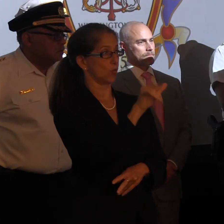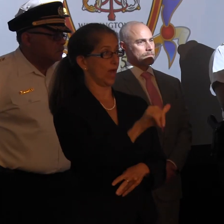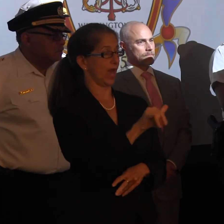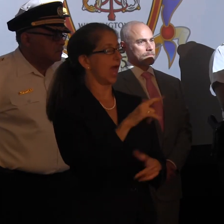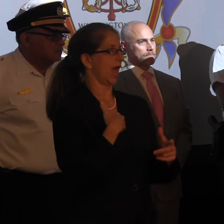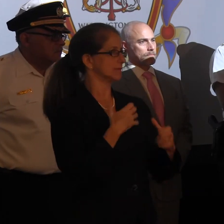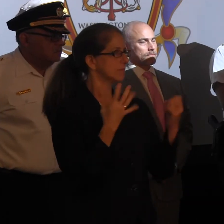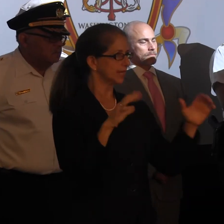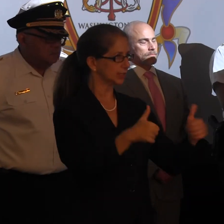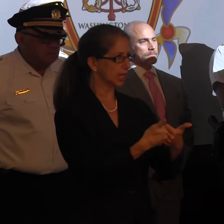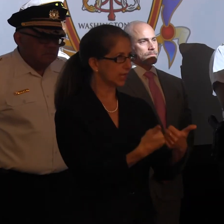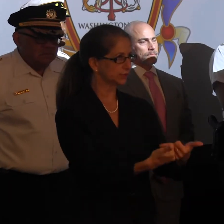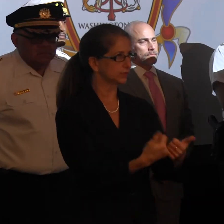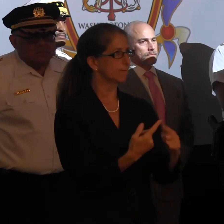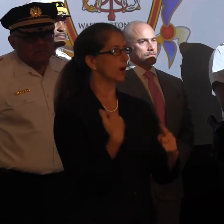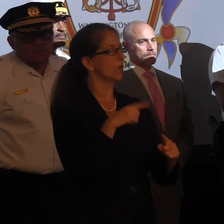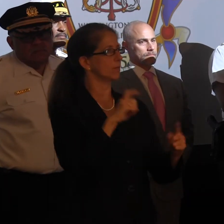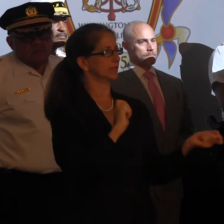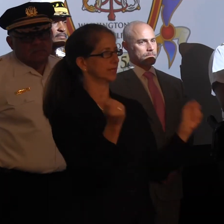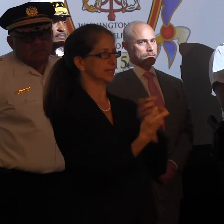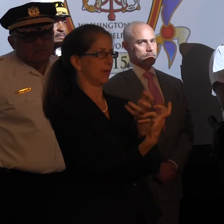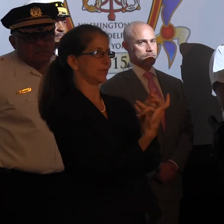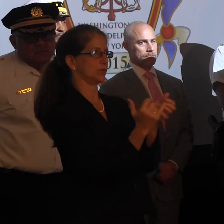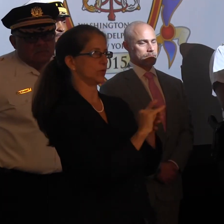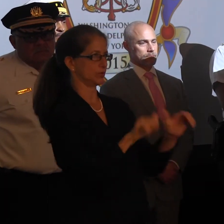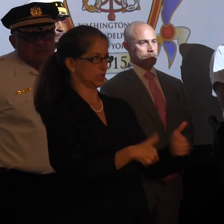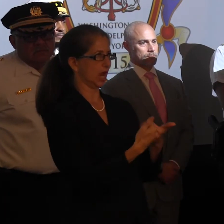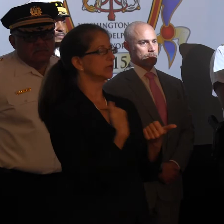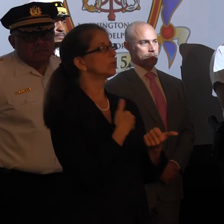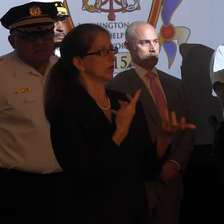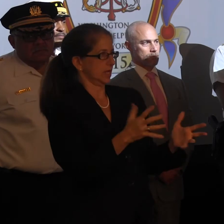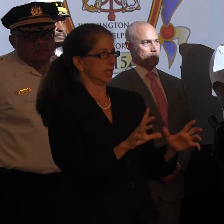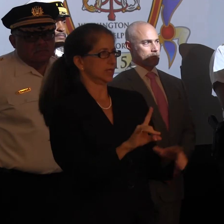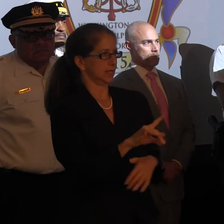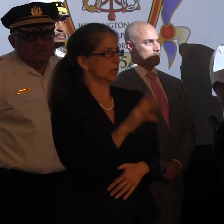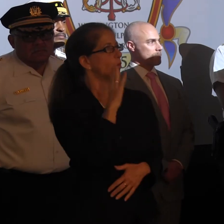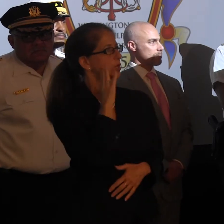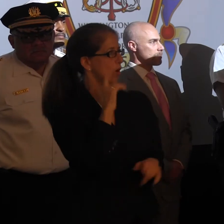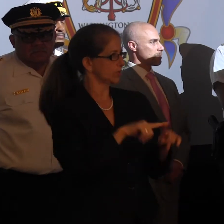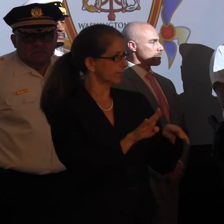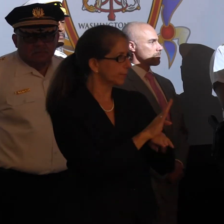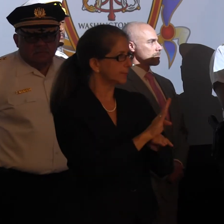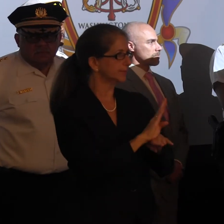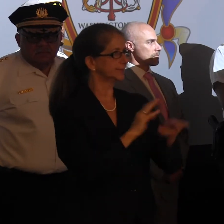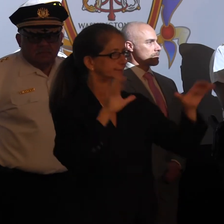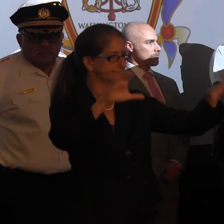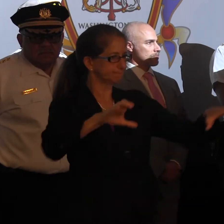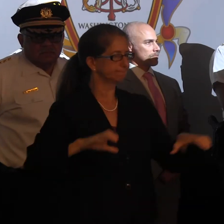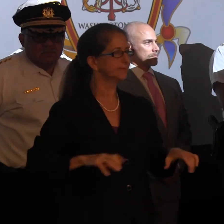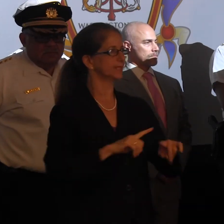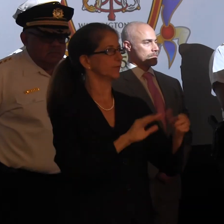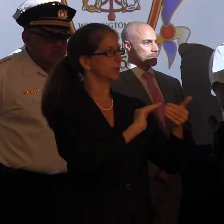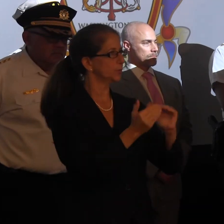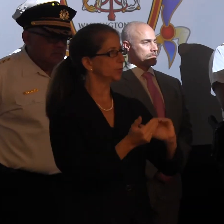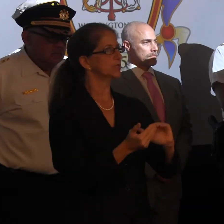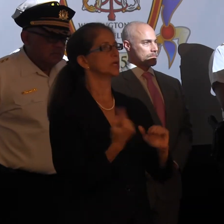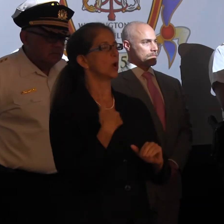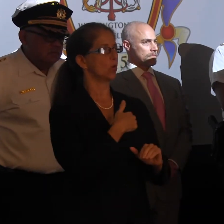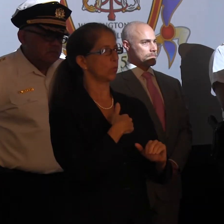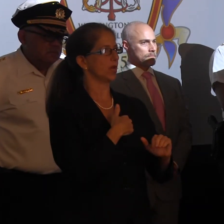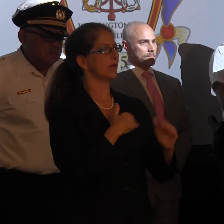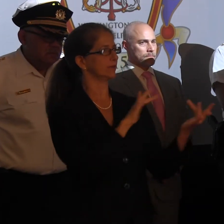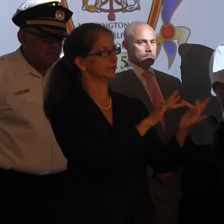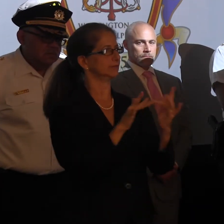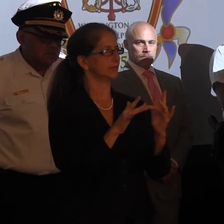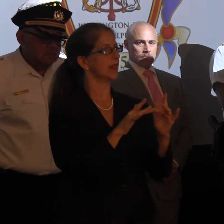enormous challenges, but we have to adapt to that, and we have. In fact, we know there's businesses in the area, obviously communities, and we've reached